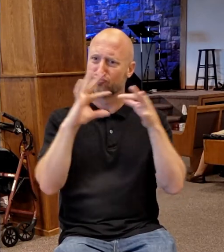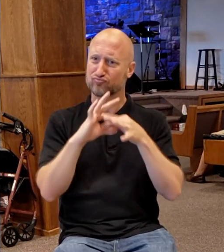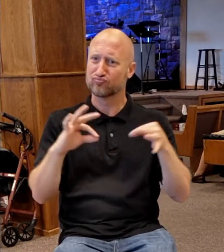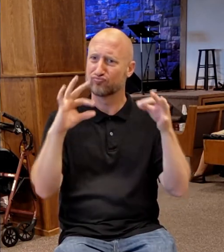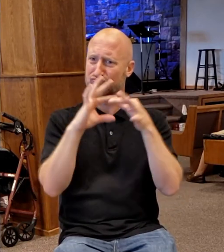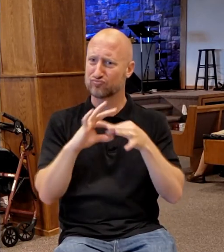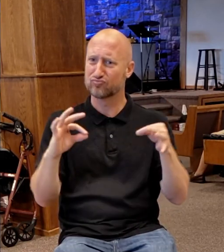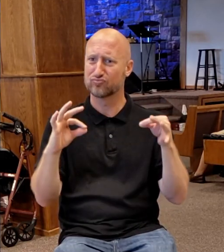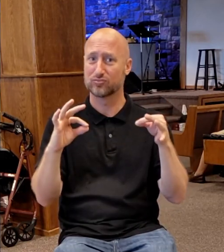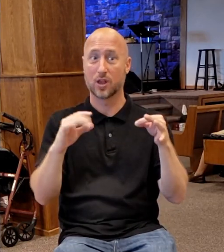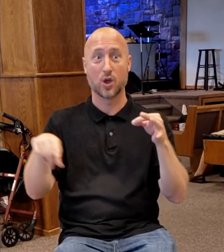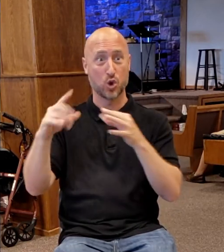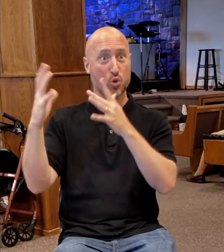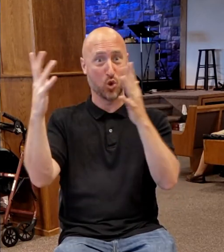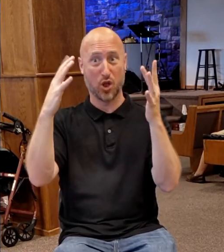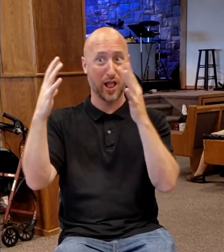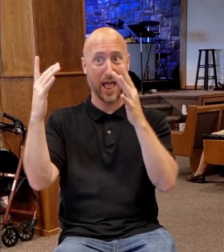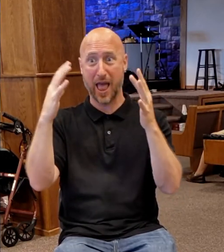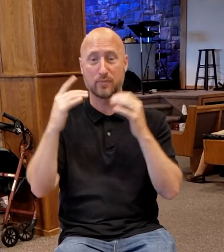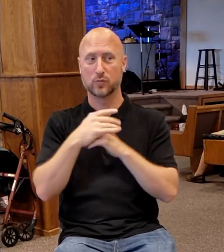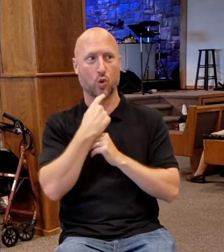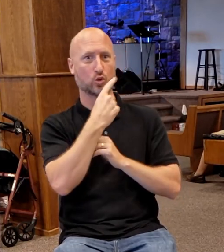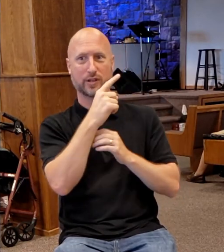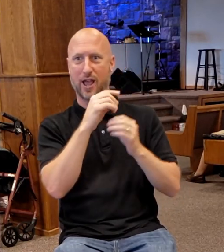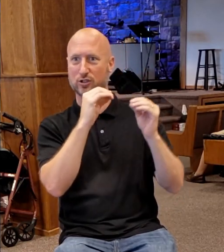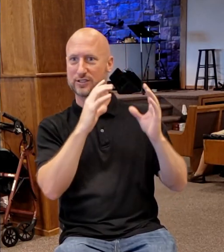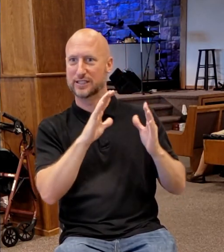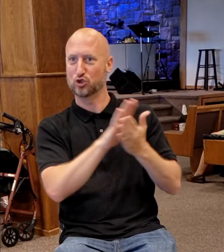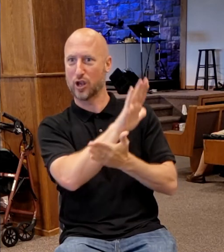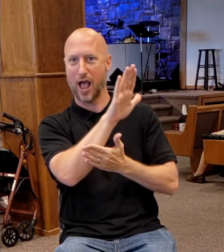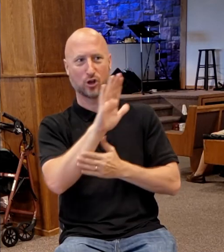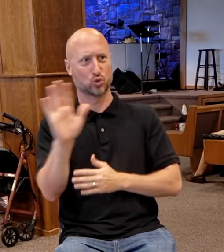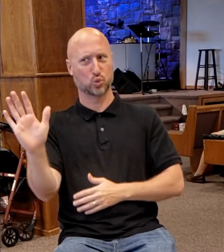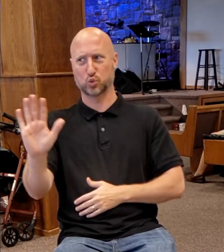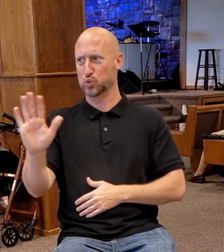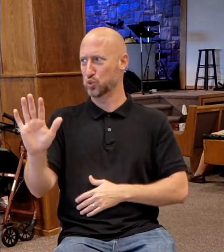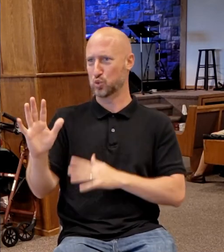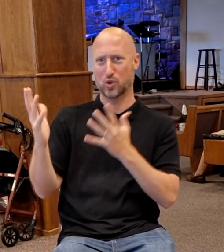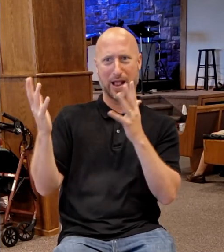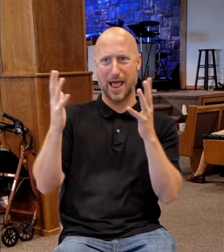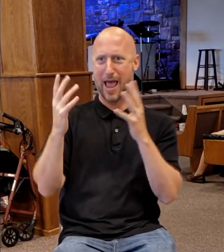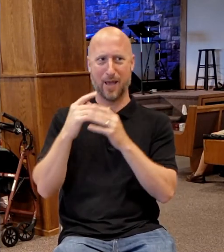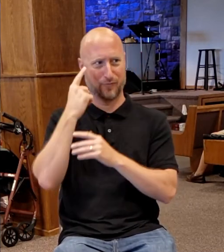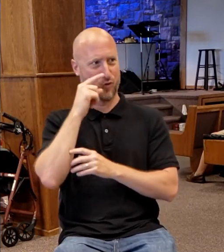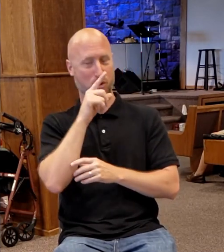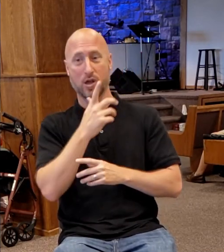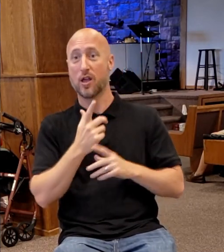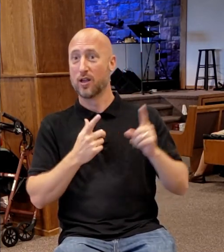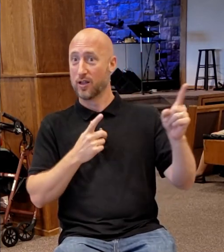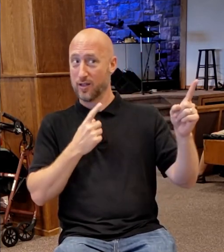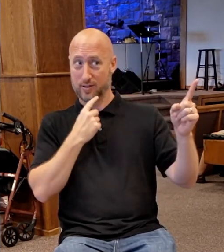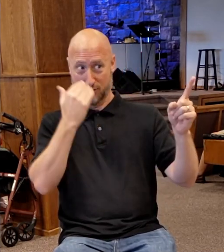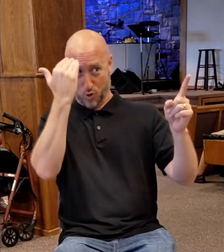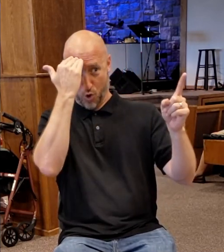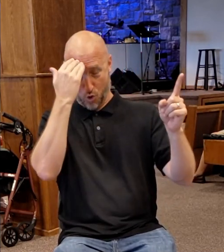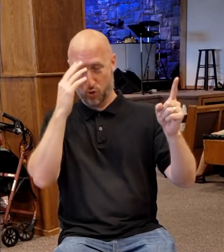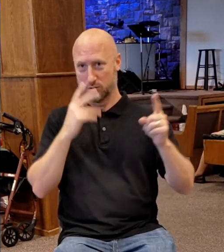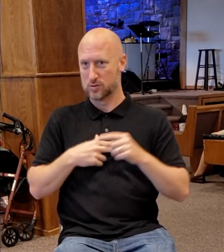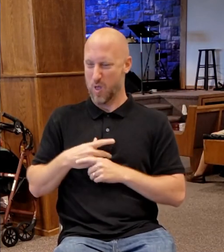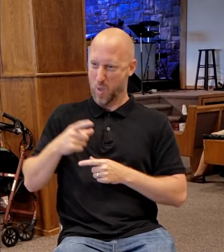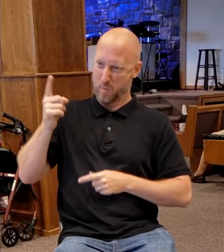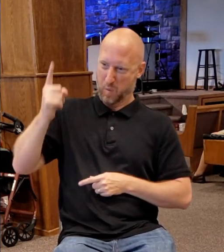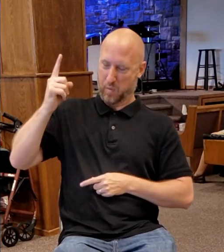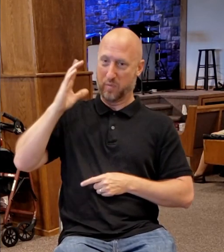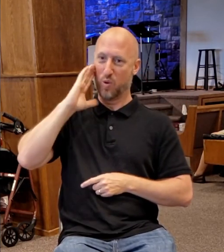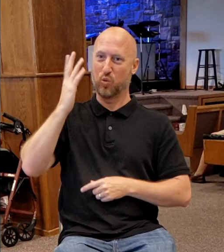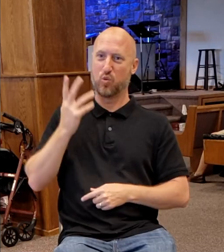Look, you're clapping. Go tell your professor at college that. You understand? These are radical claims.